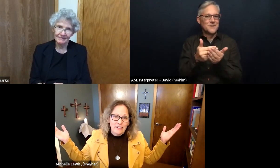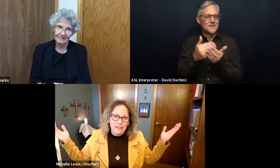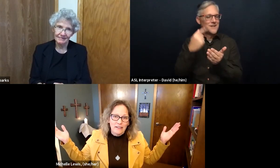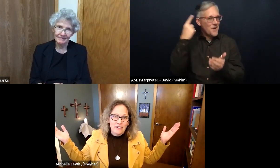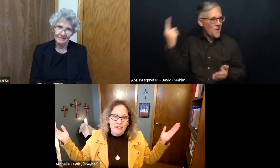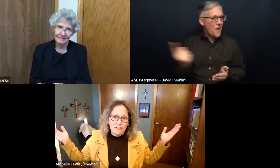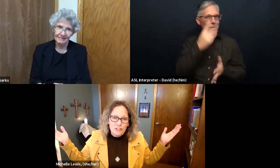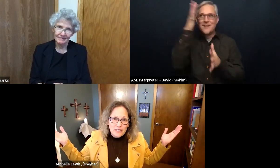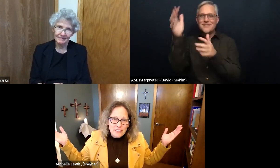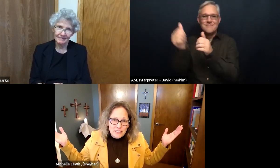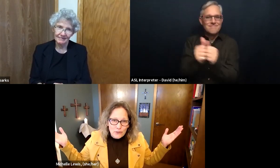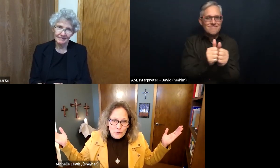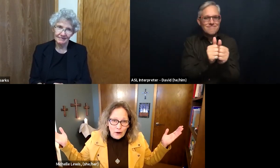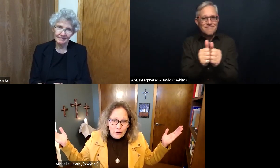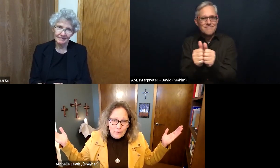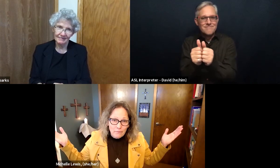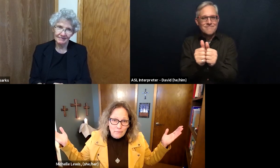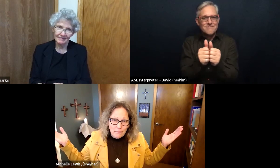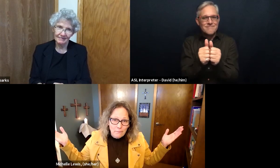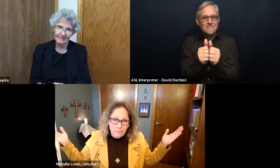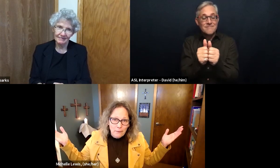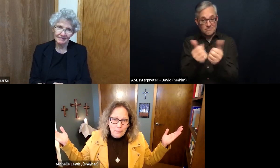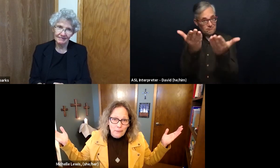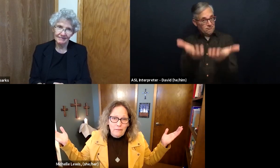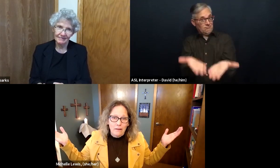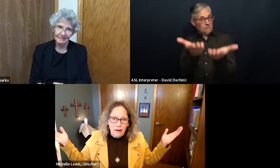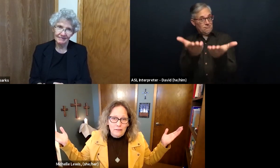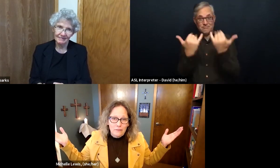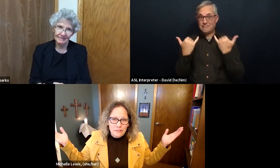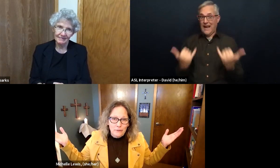And just as you are, God loves you.